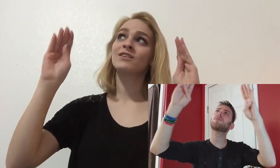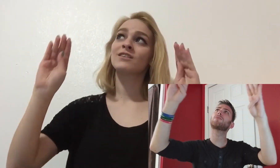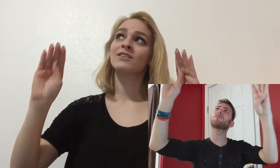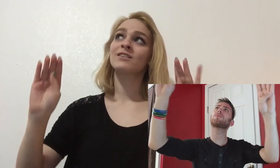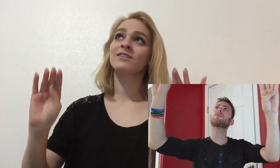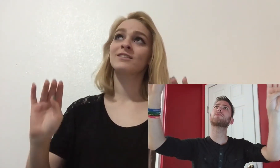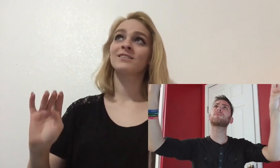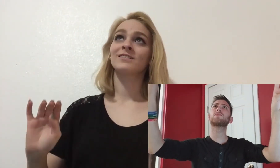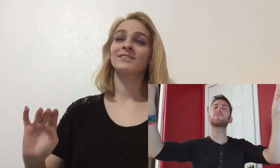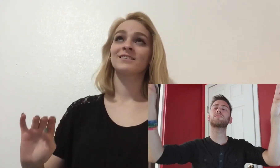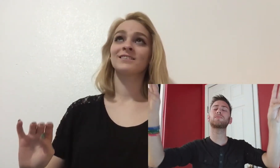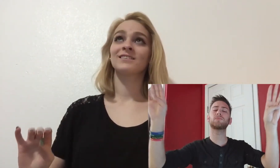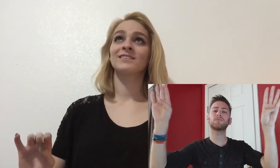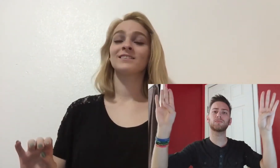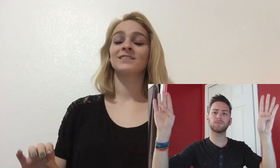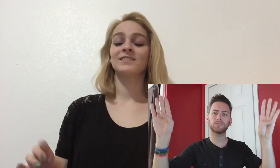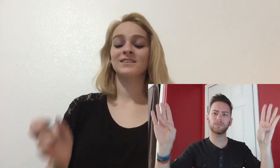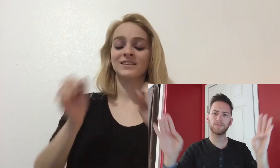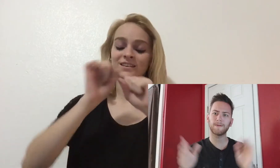blue,